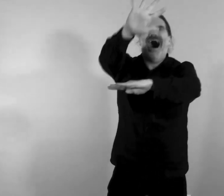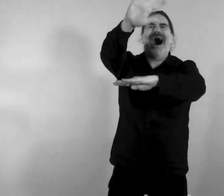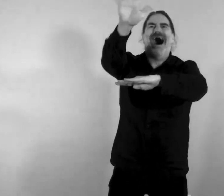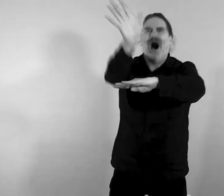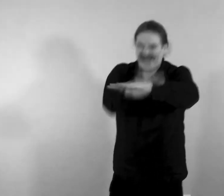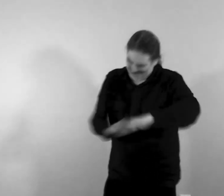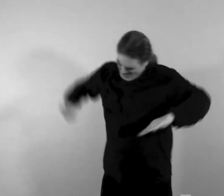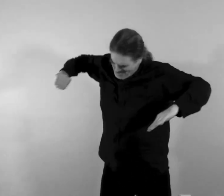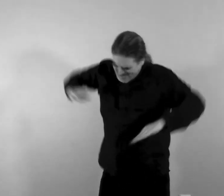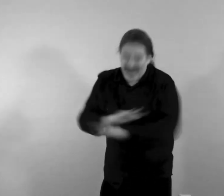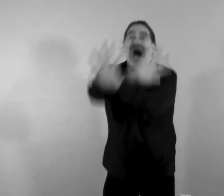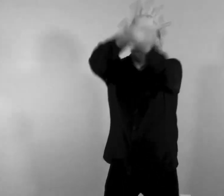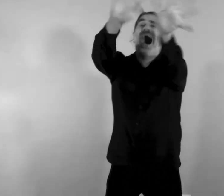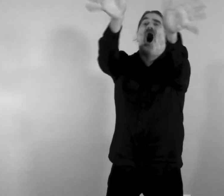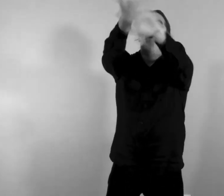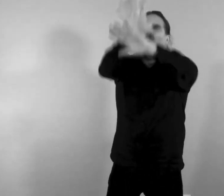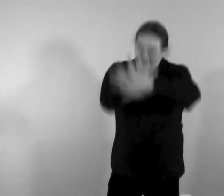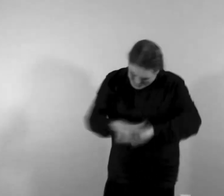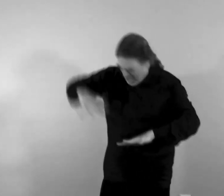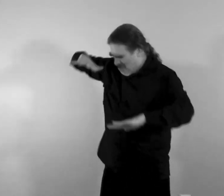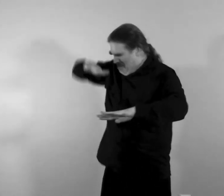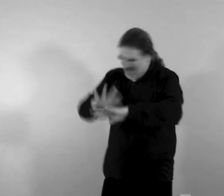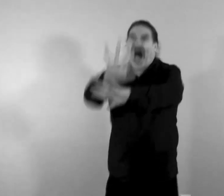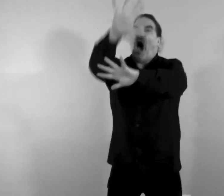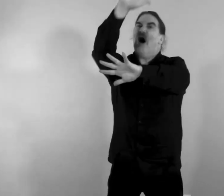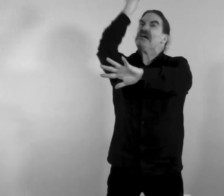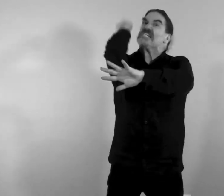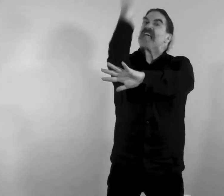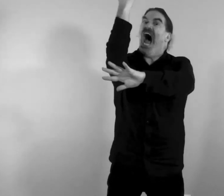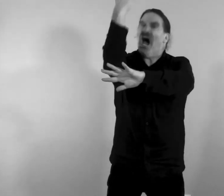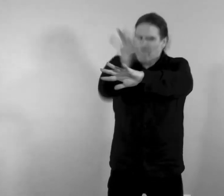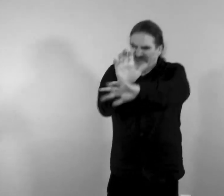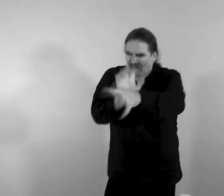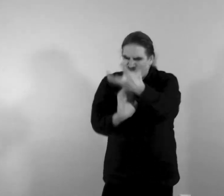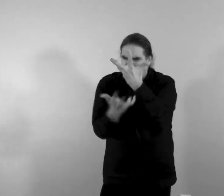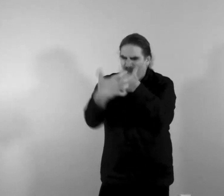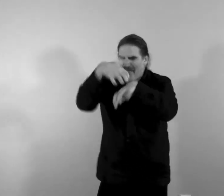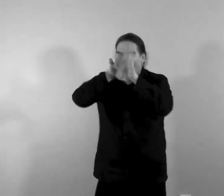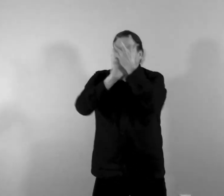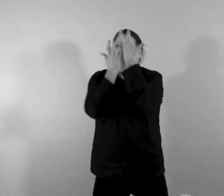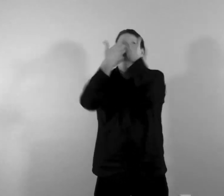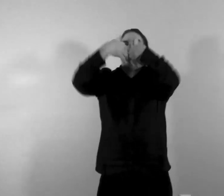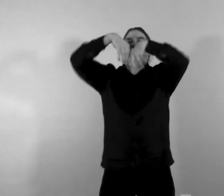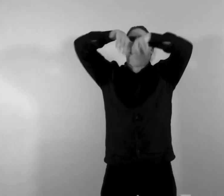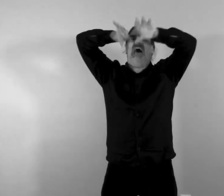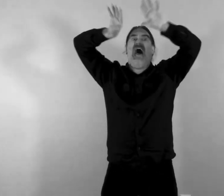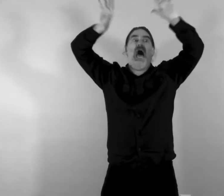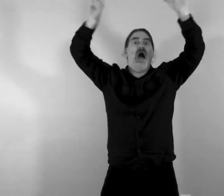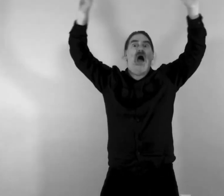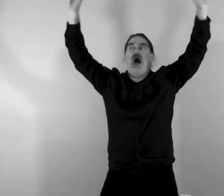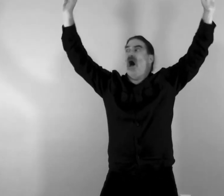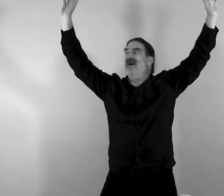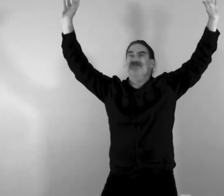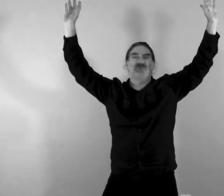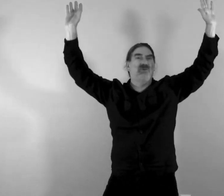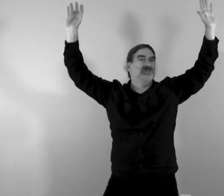crashing angry waves swelling up calling out don't shoot